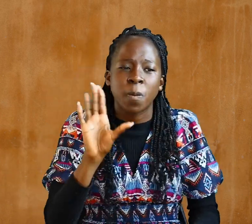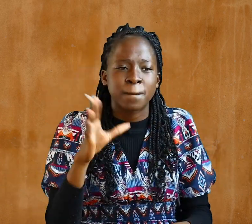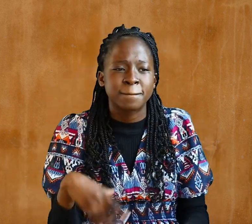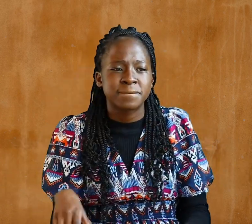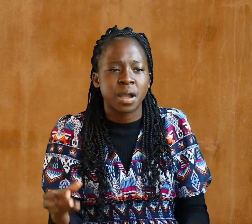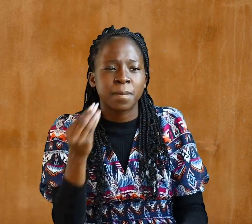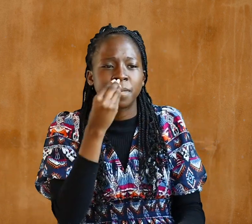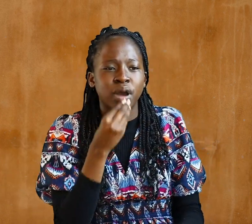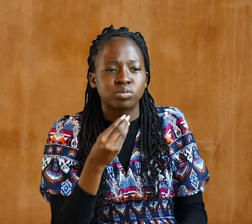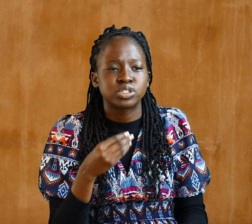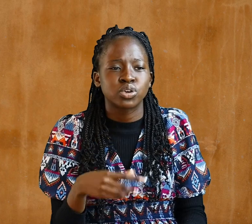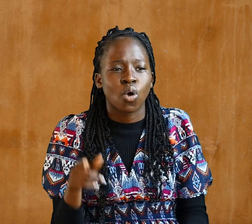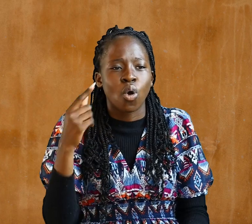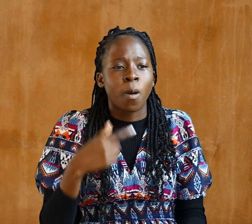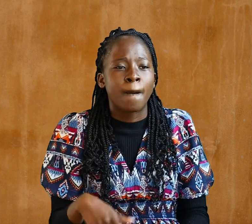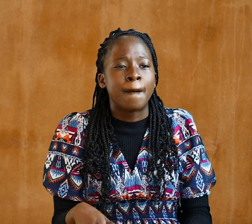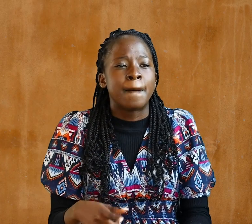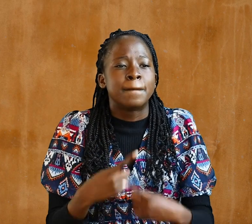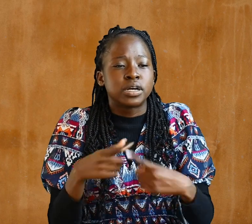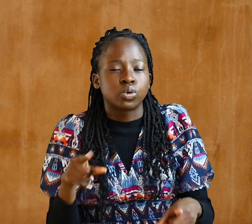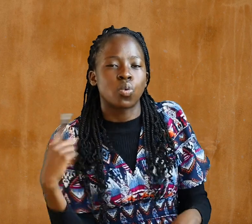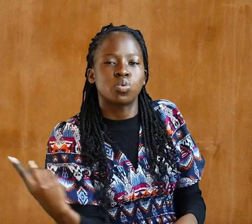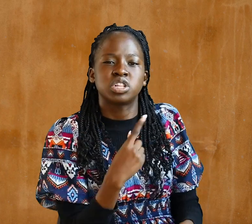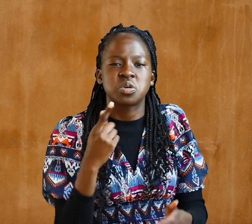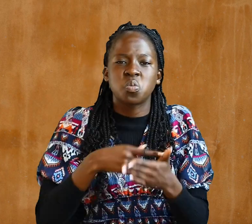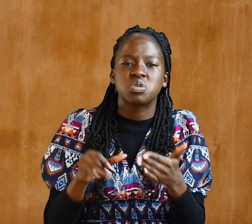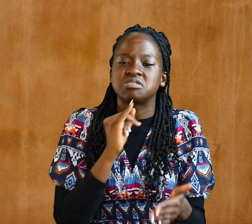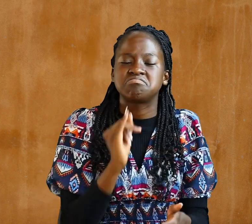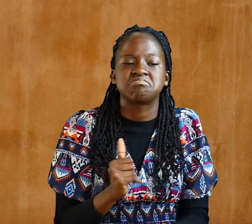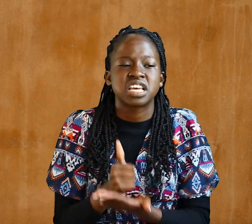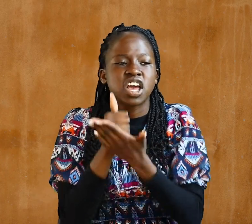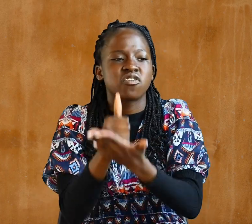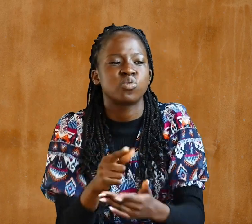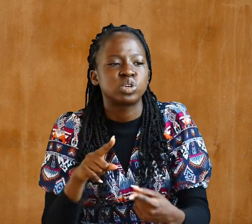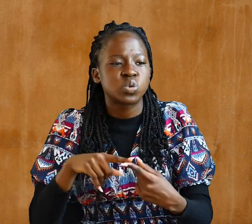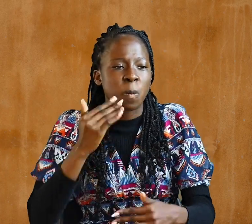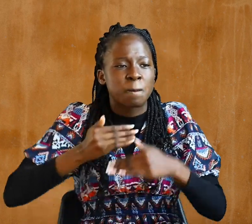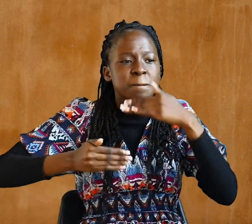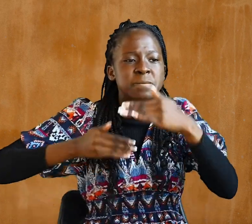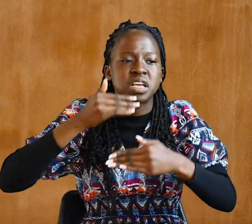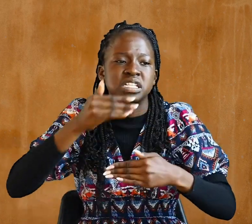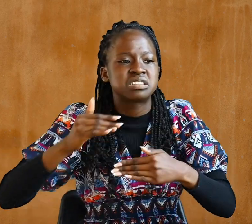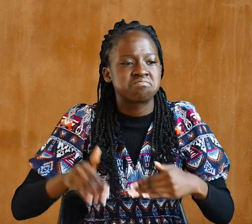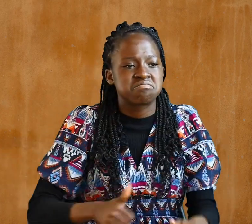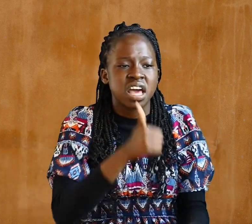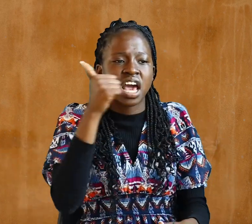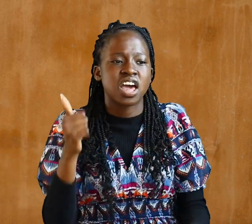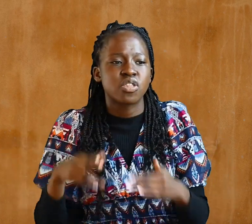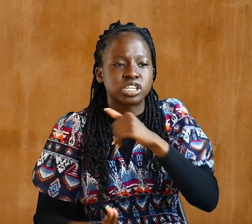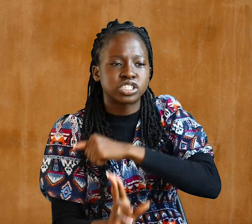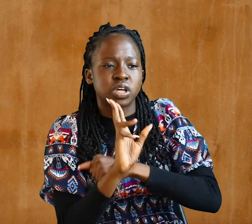building others up In accordance to their needs That it may benefit Those who listen